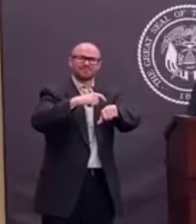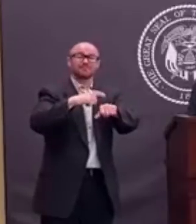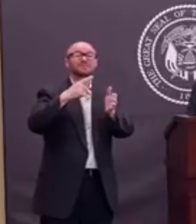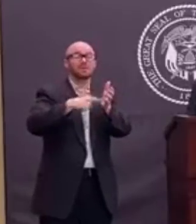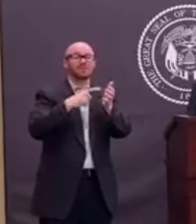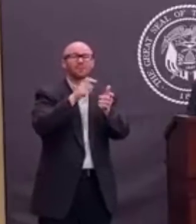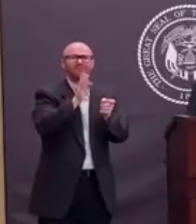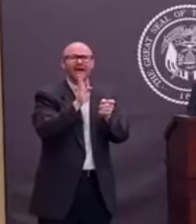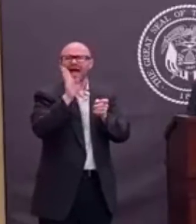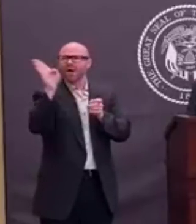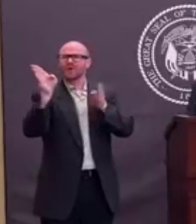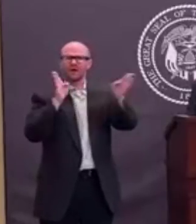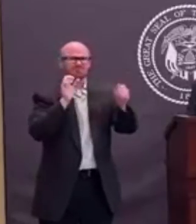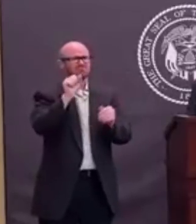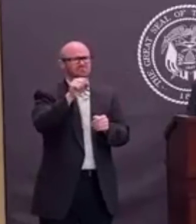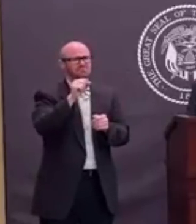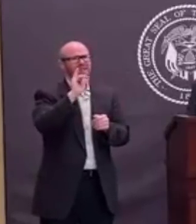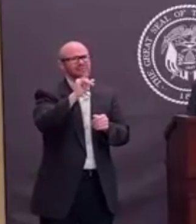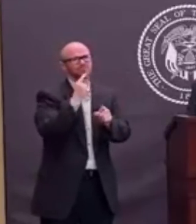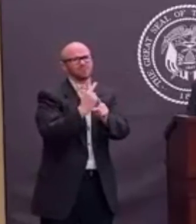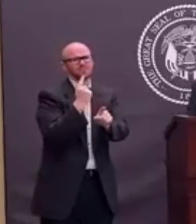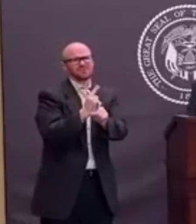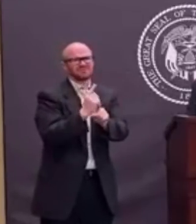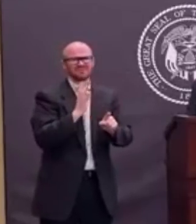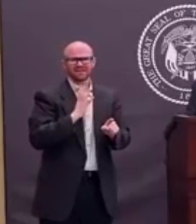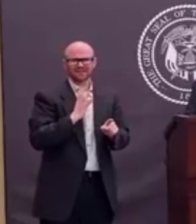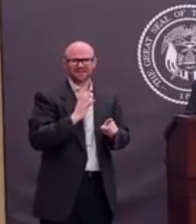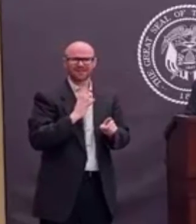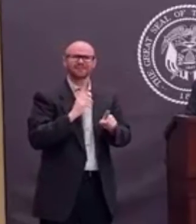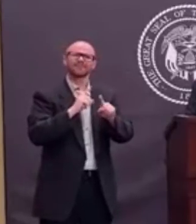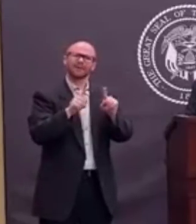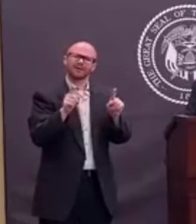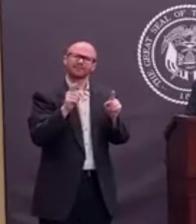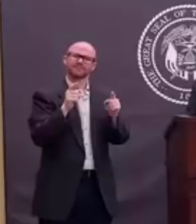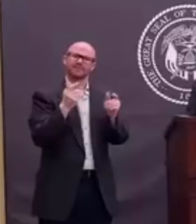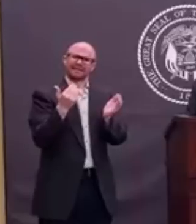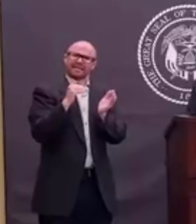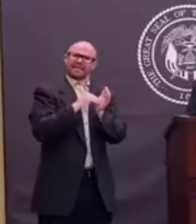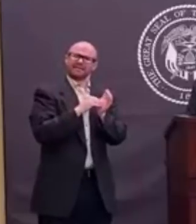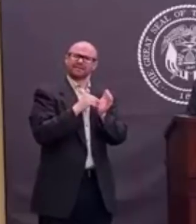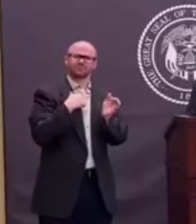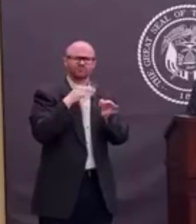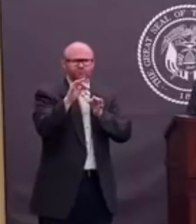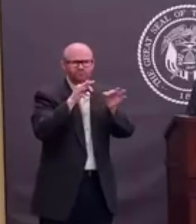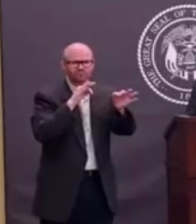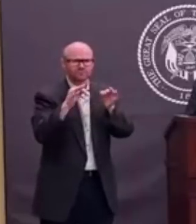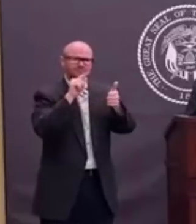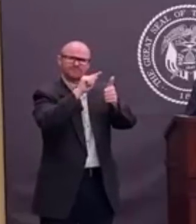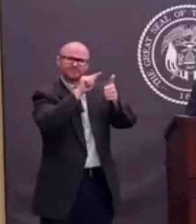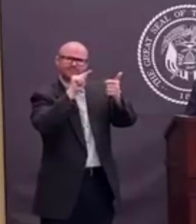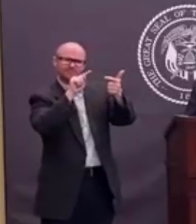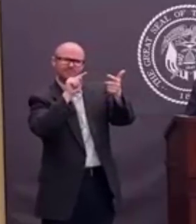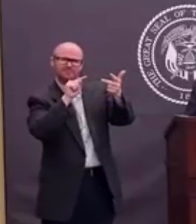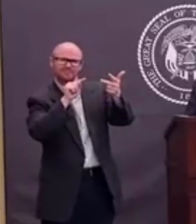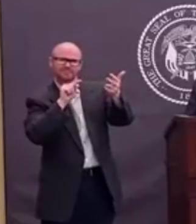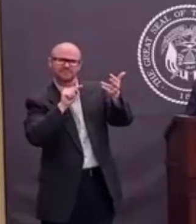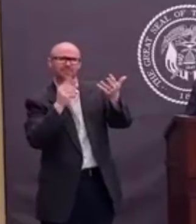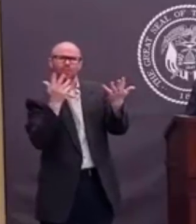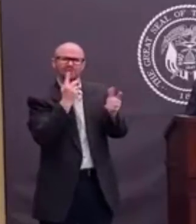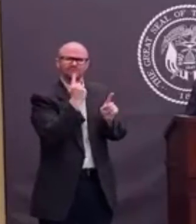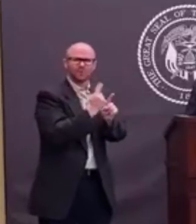to that that are necessary and appropriate. And so we try to outline these and talk about, you know, what is